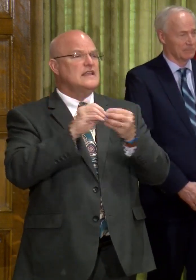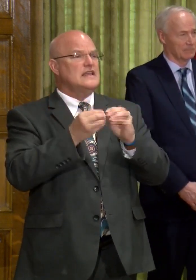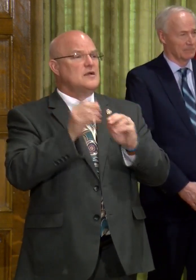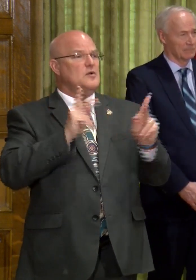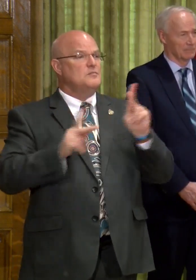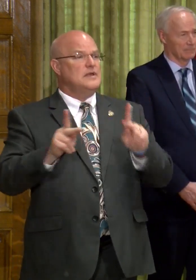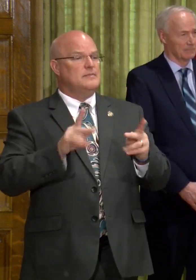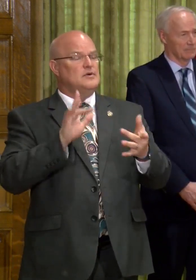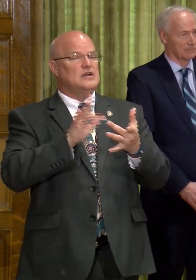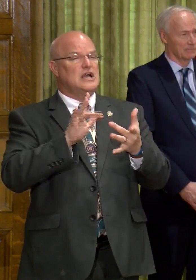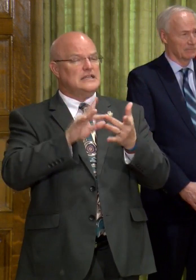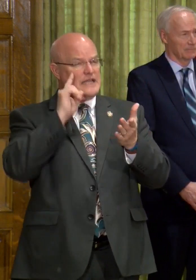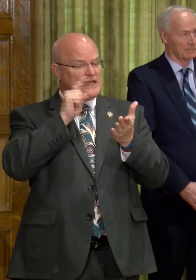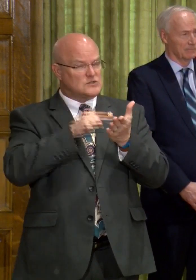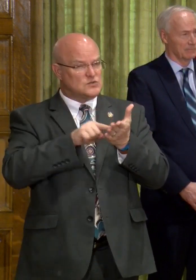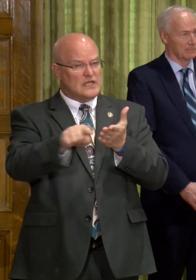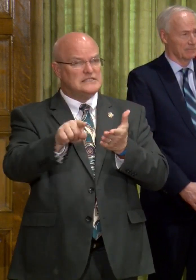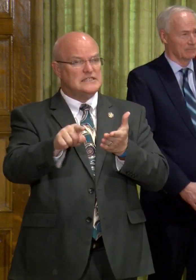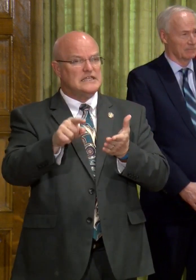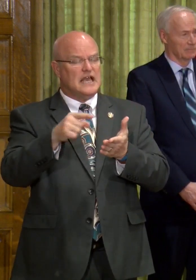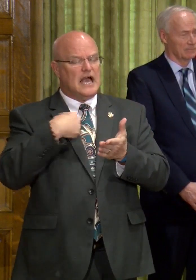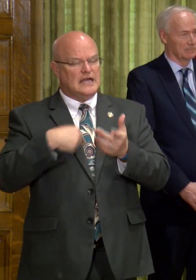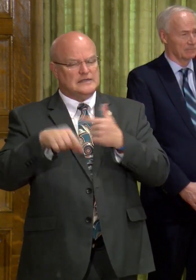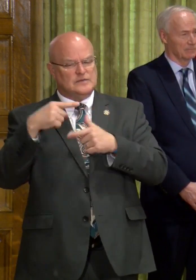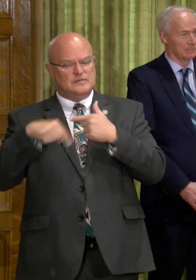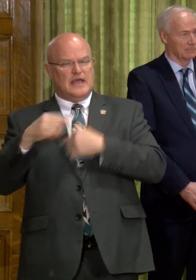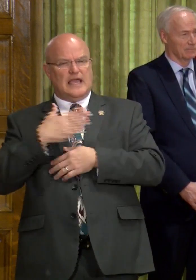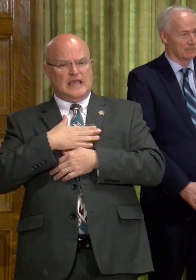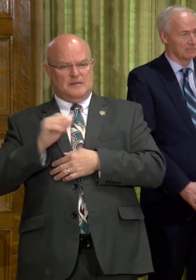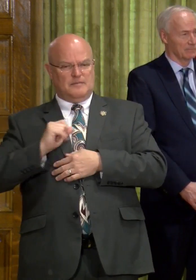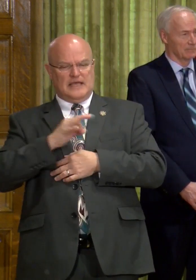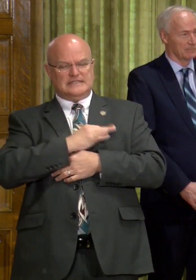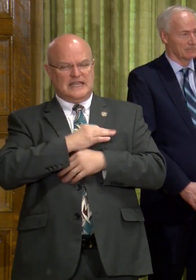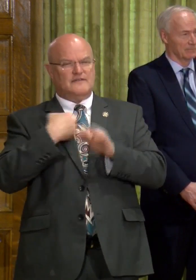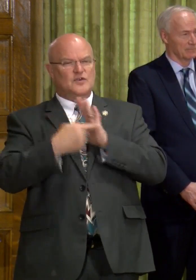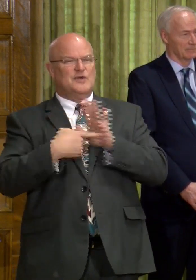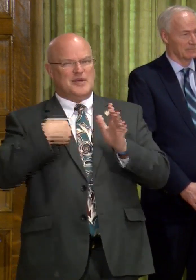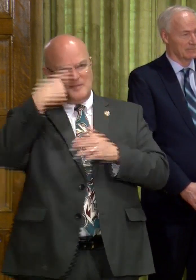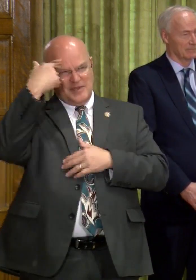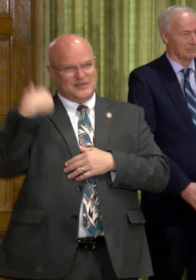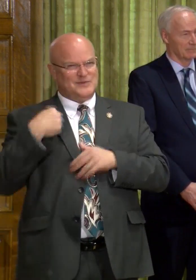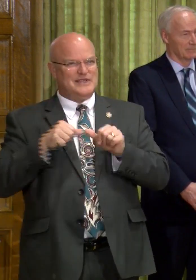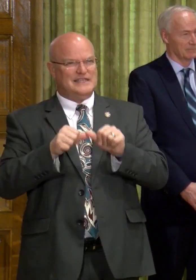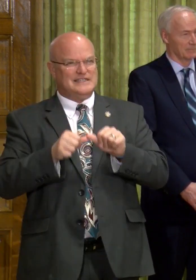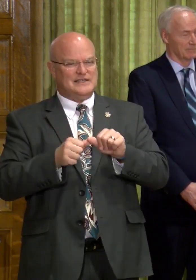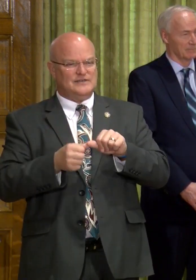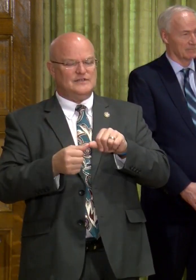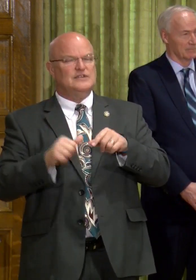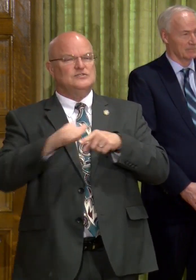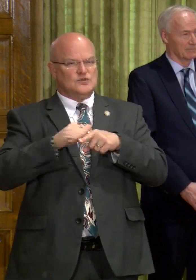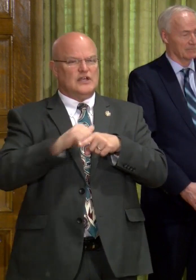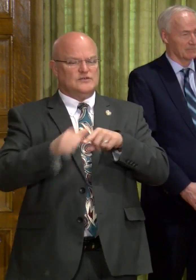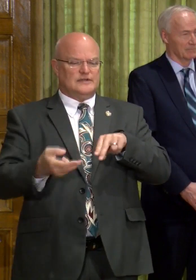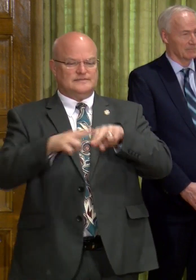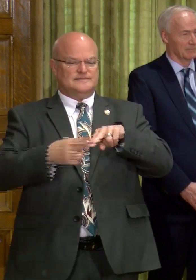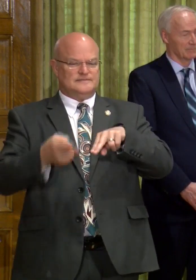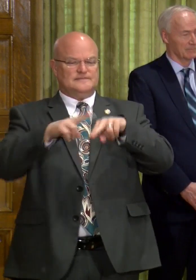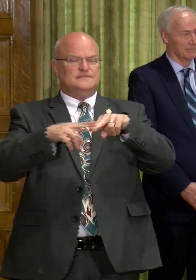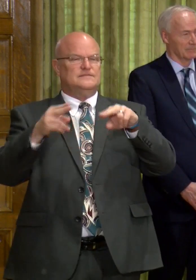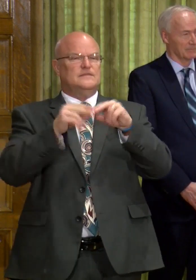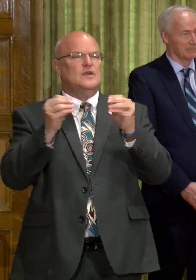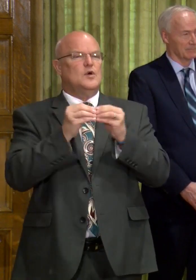the number of people doing contact tracing, I I went back and- and my staff corrected me because we continue to- to train and- and, um,